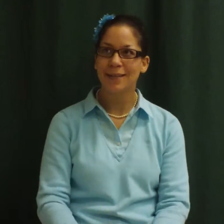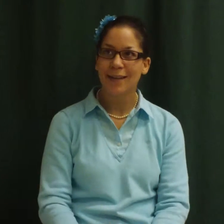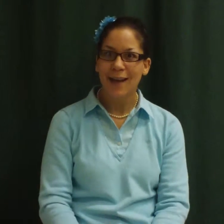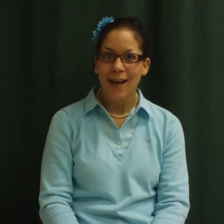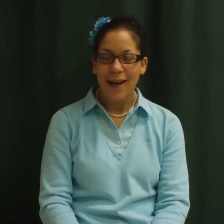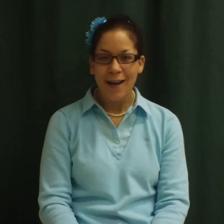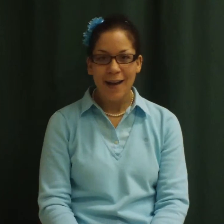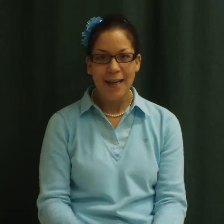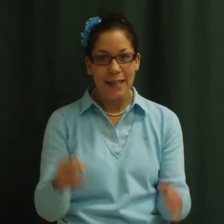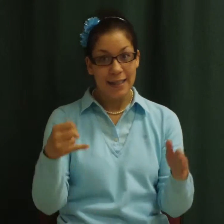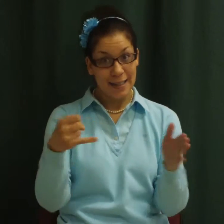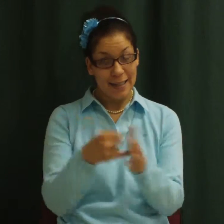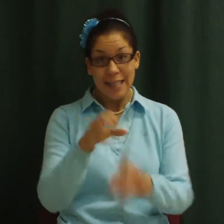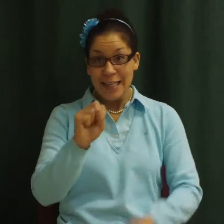It's raining all around.